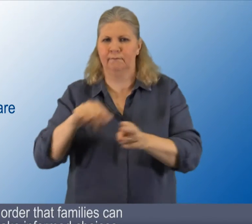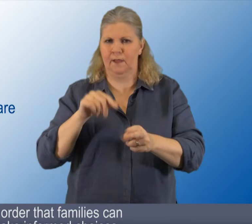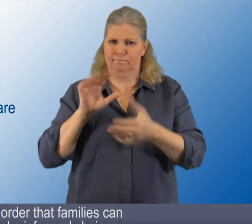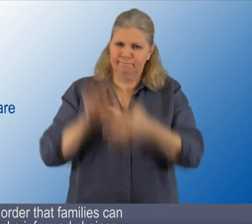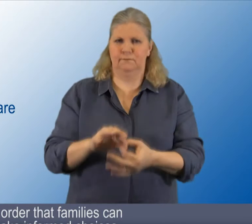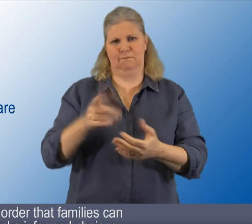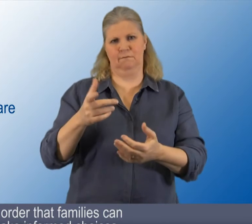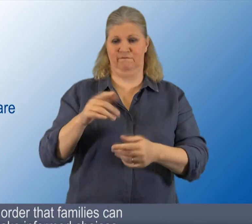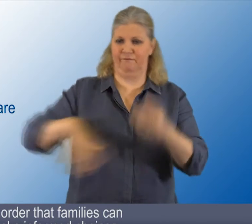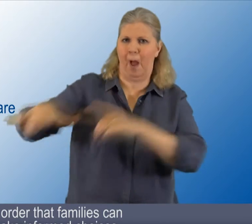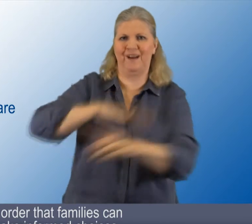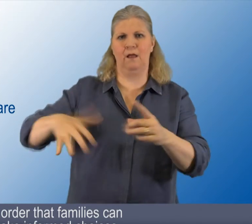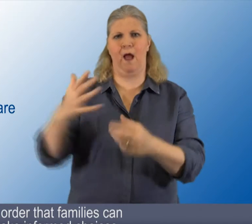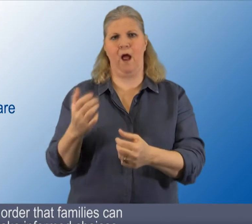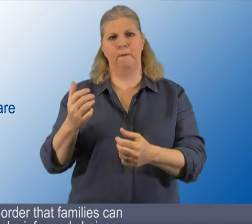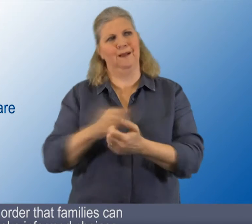order that families can make informed choices.